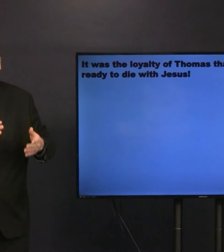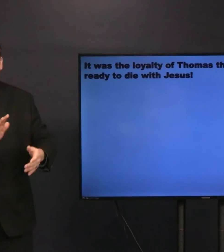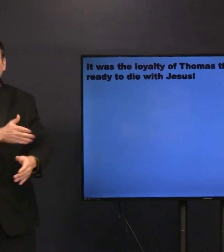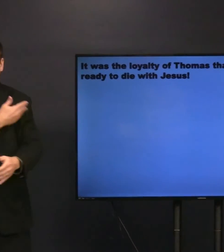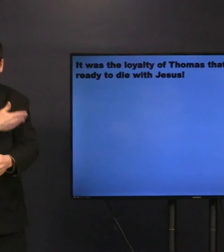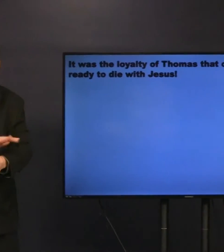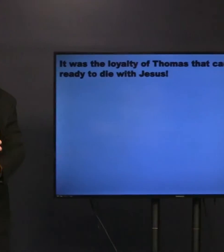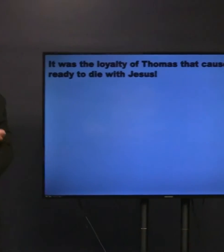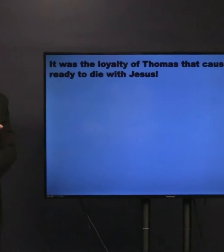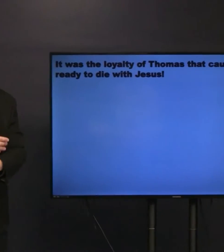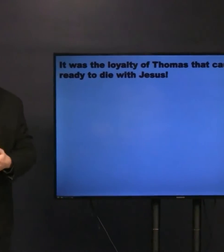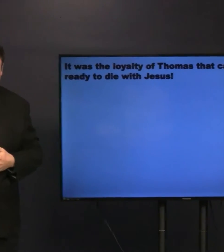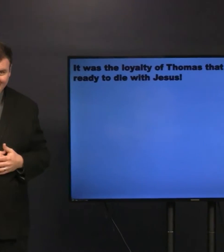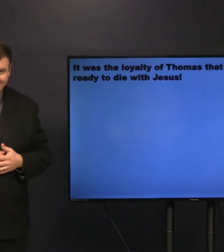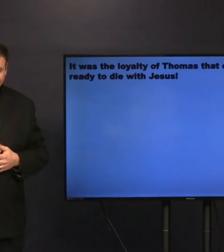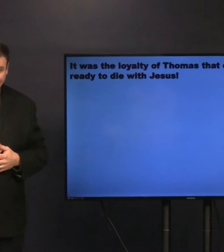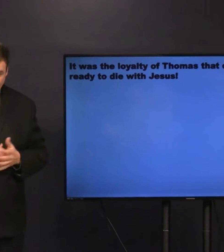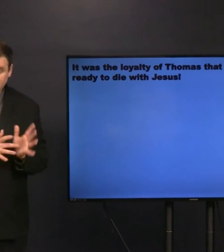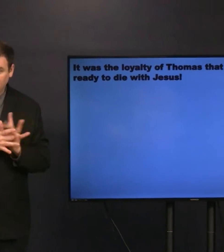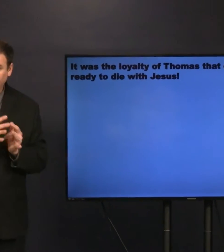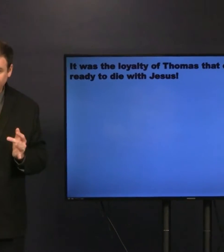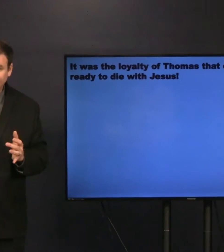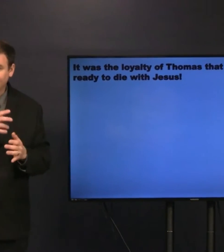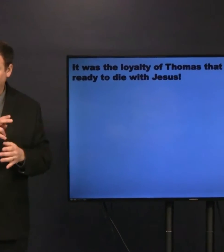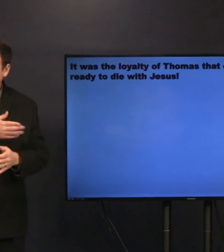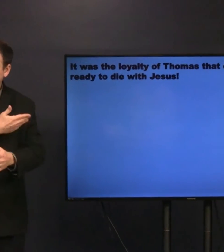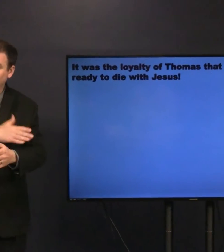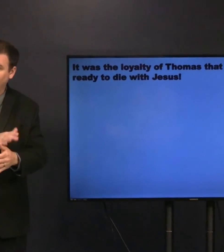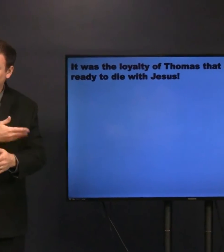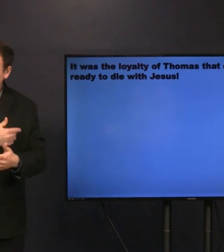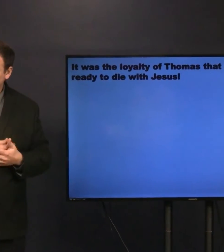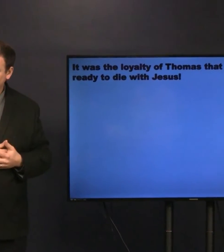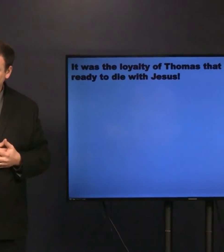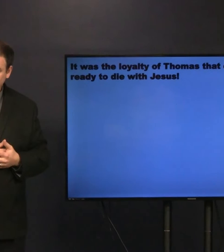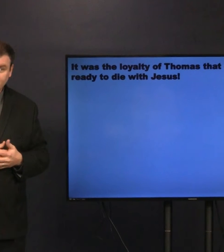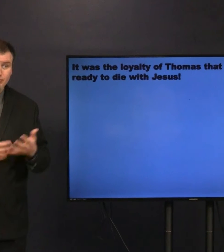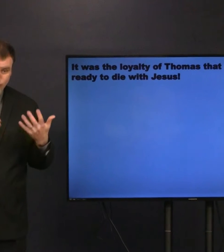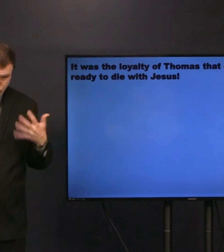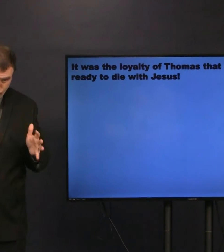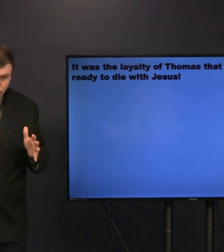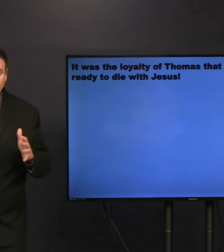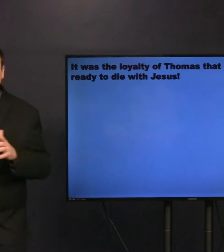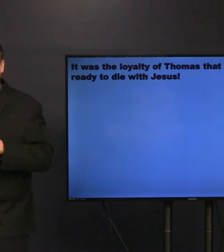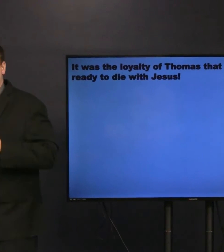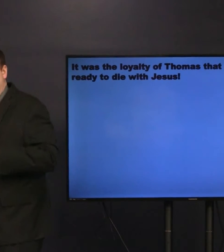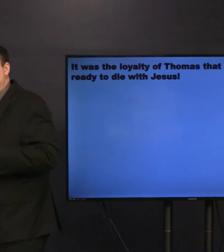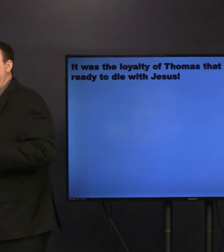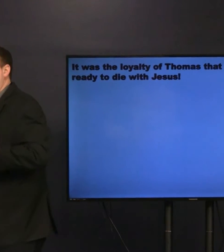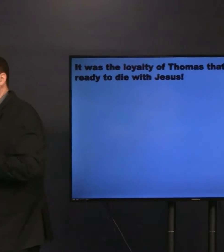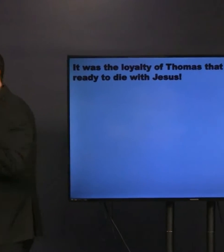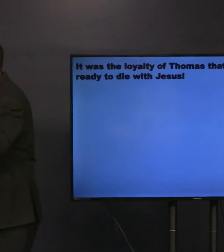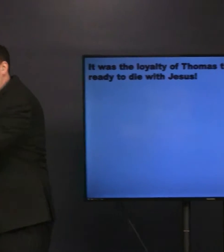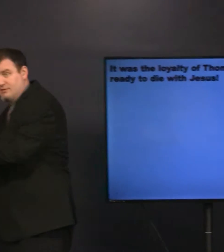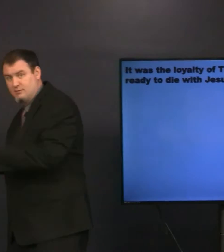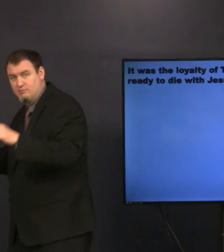So, after they ate and they sang, they sang and they went